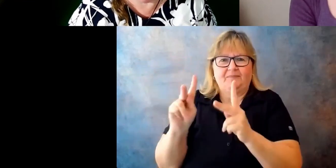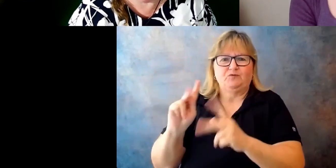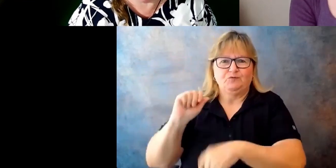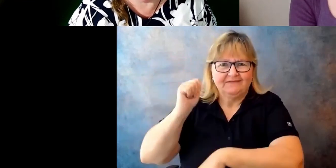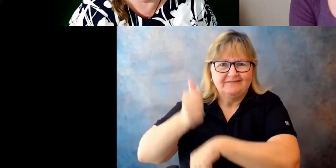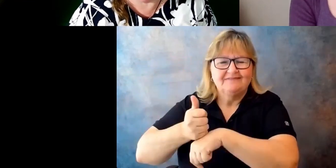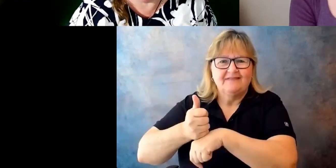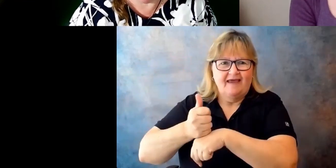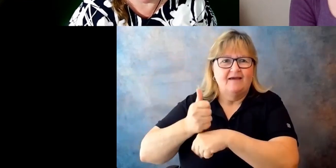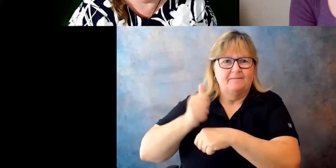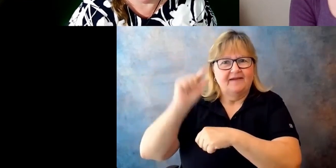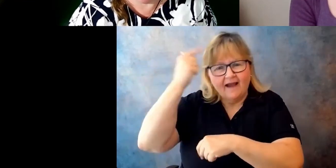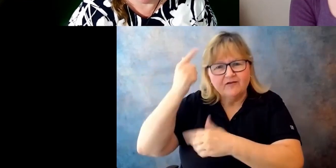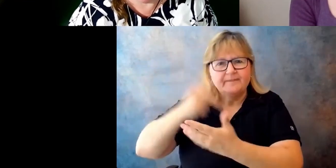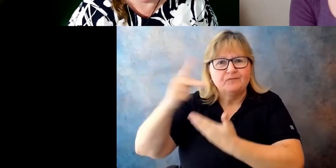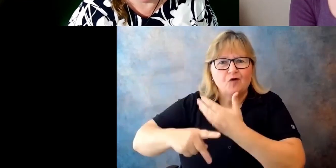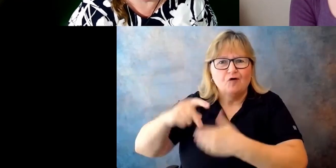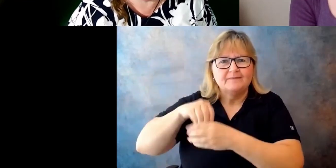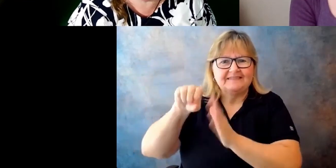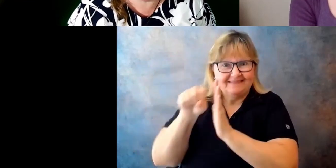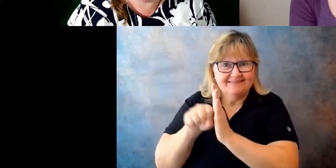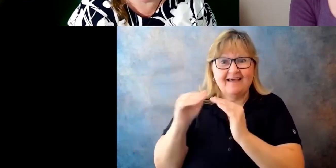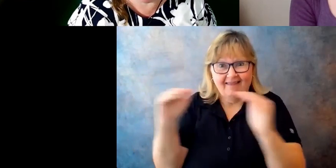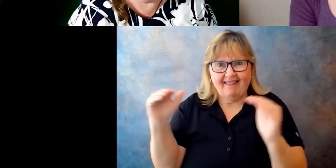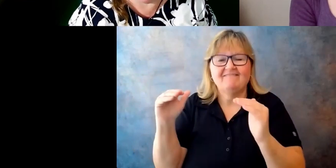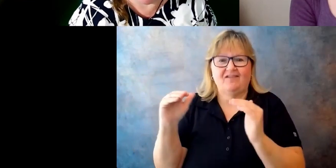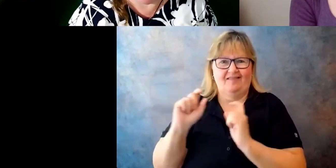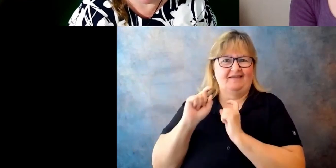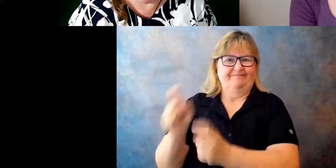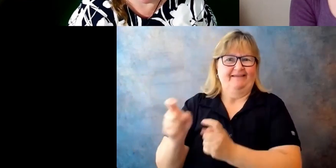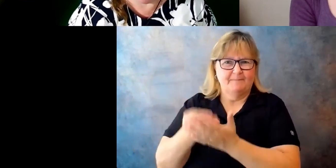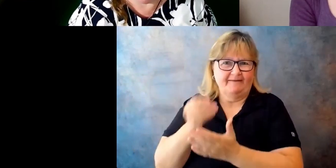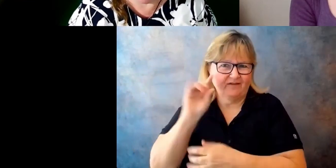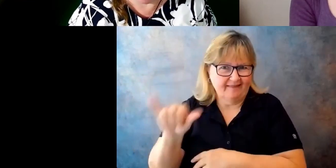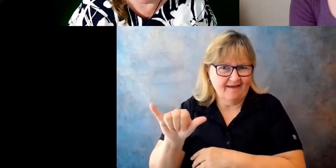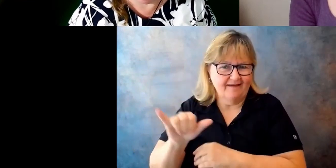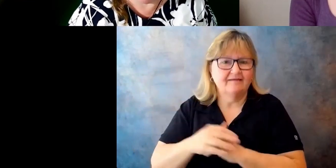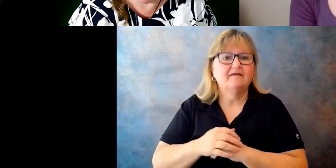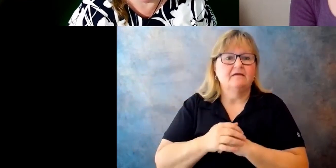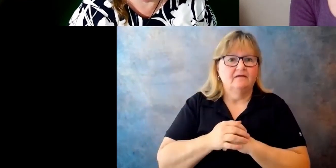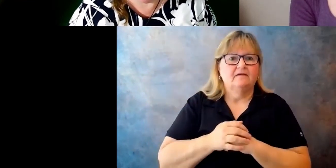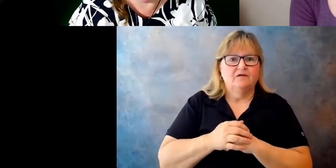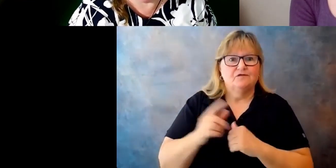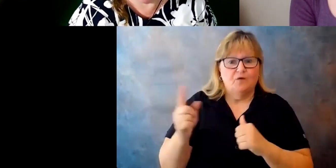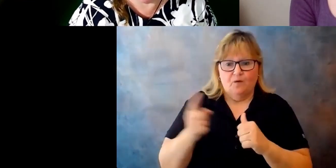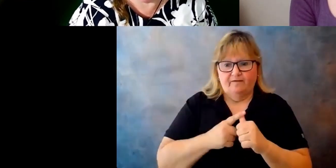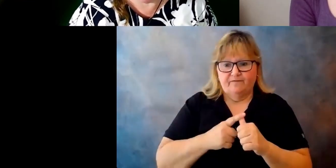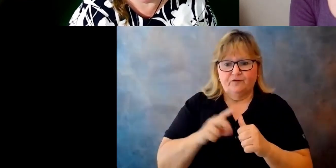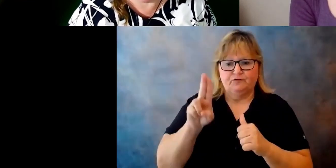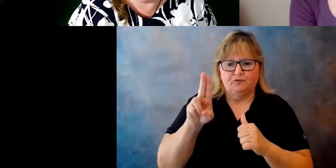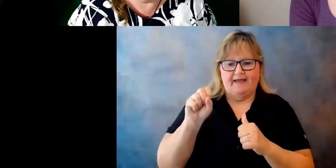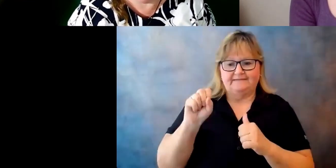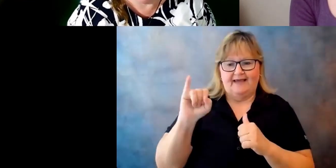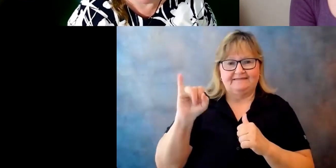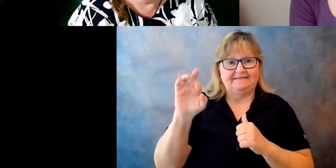implemented at the state level. So the first USER ran out of steam as its members basically